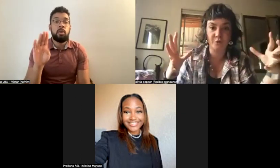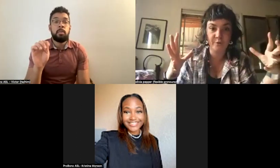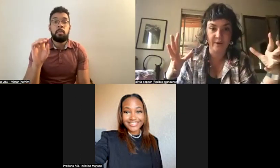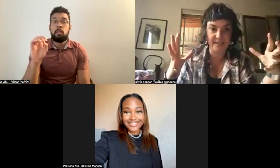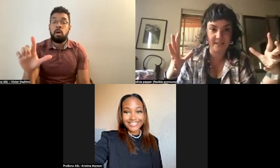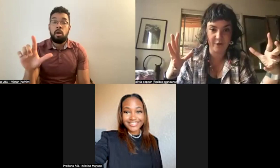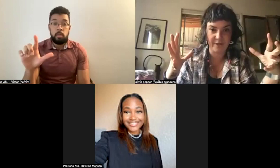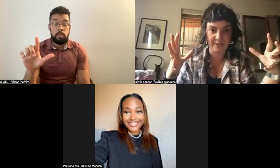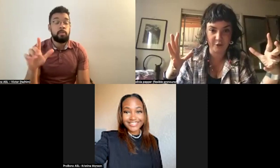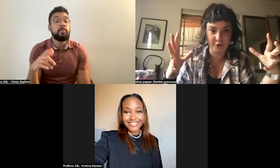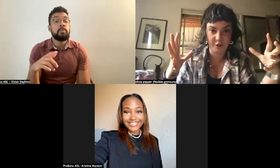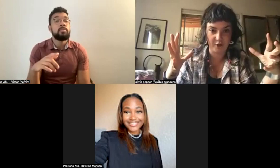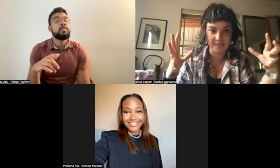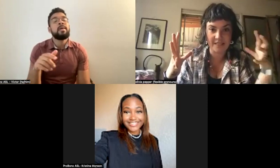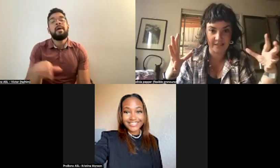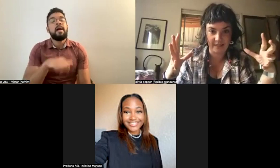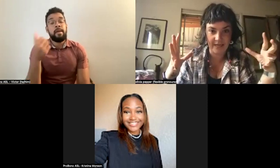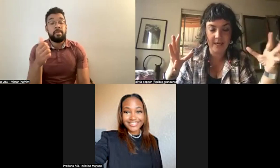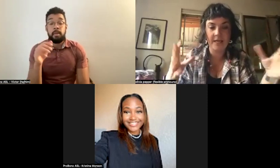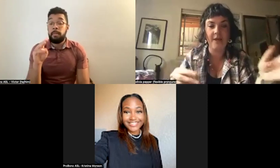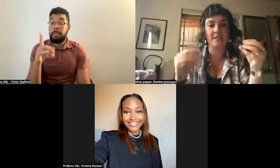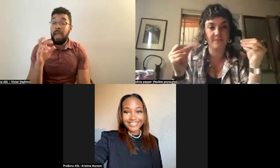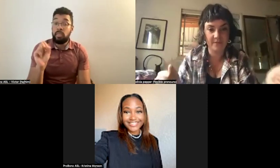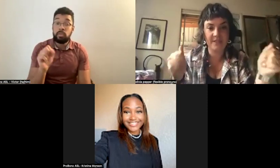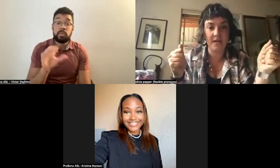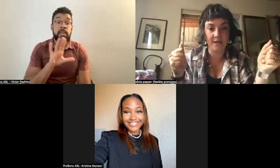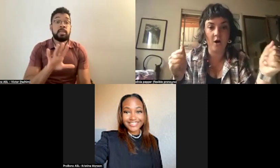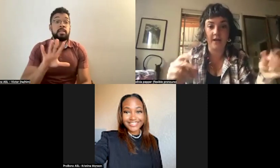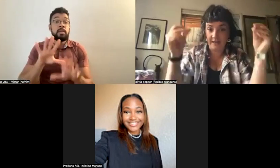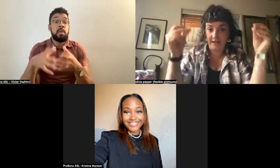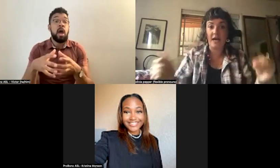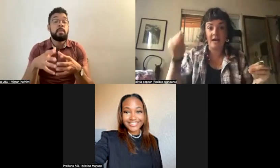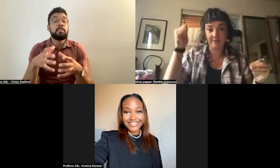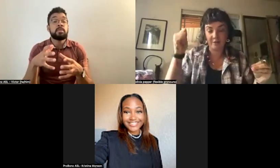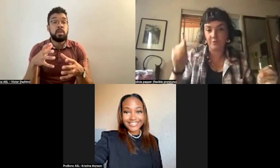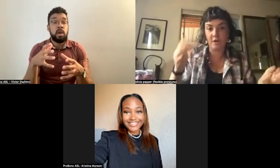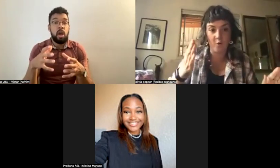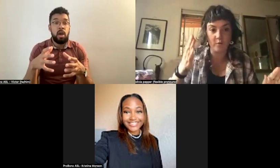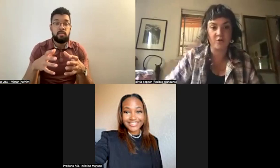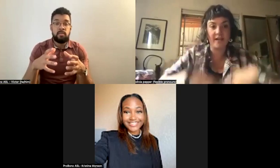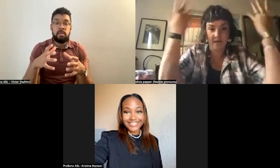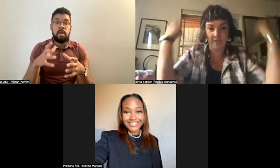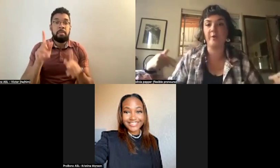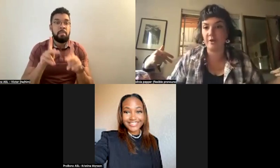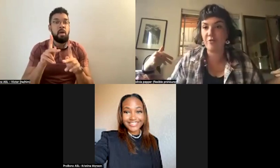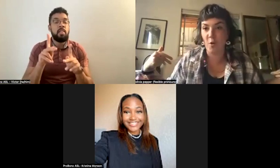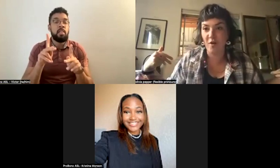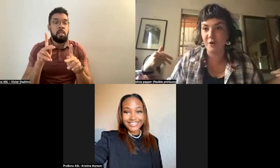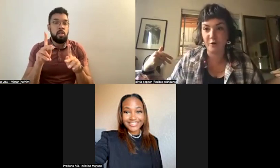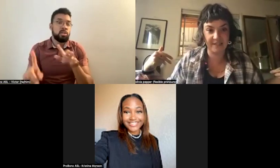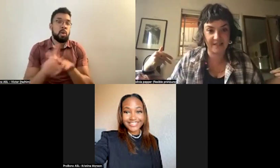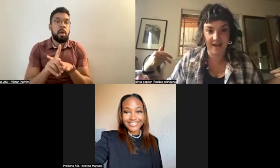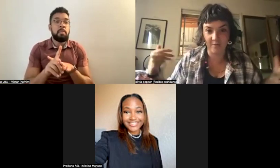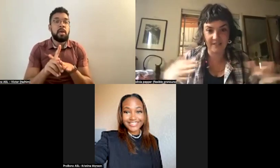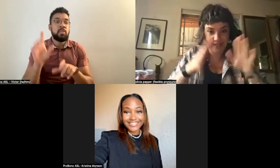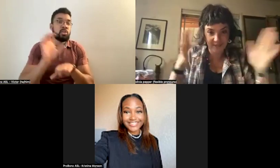his mobs of druids appearing in the churchyard suddenly, that was done at a time. So the clock would strike and everybody would throw off their